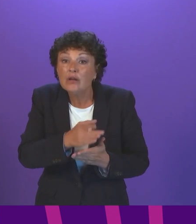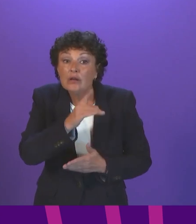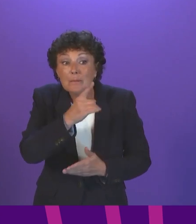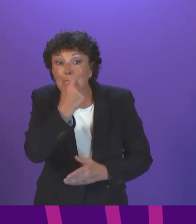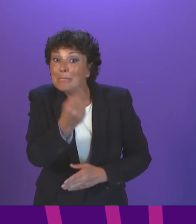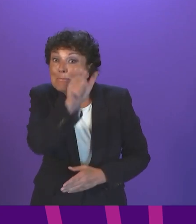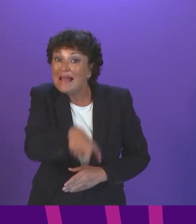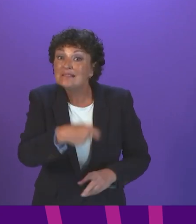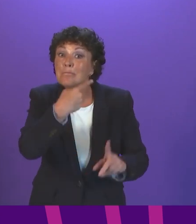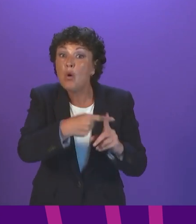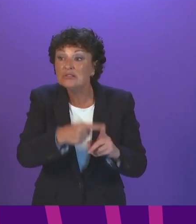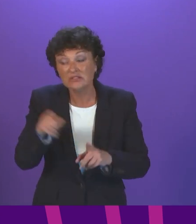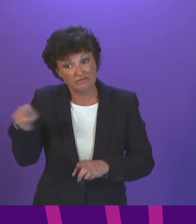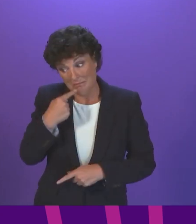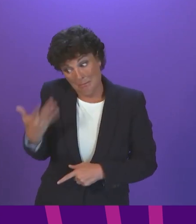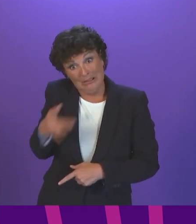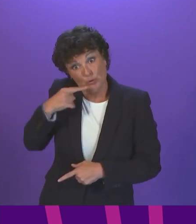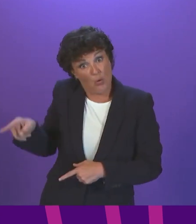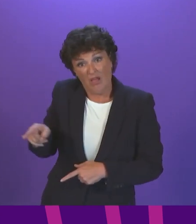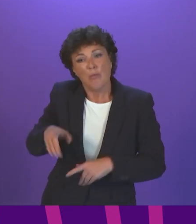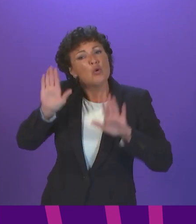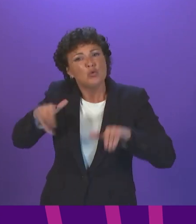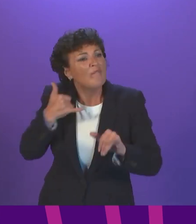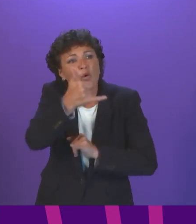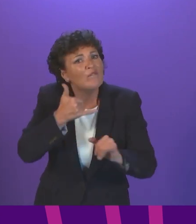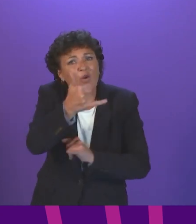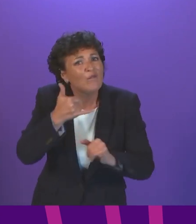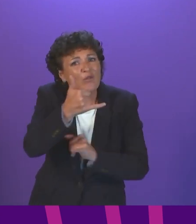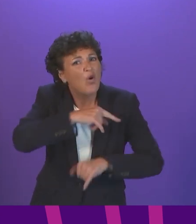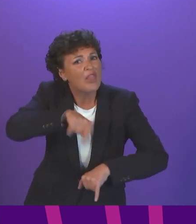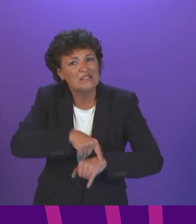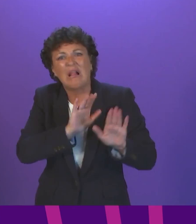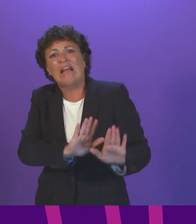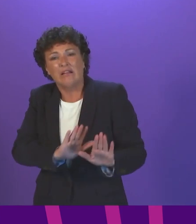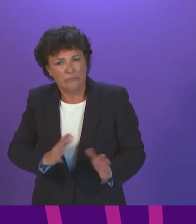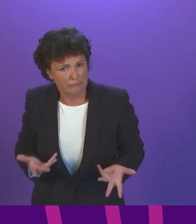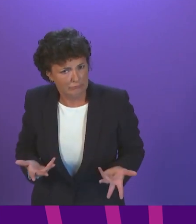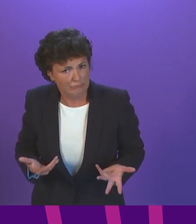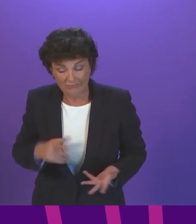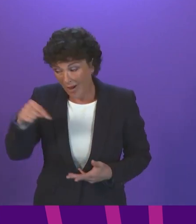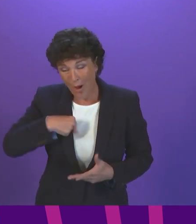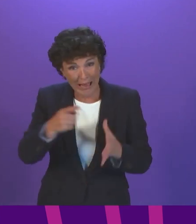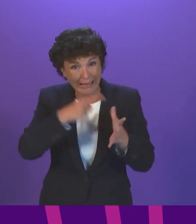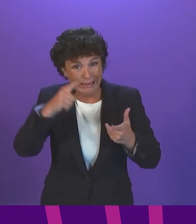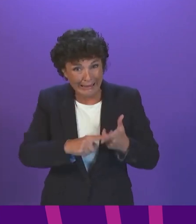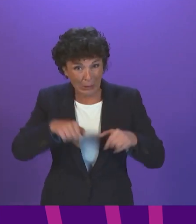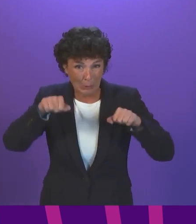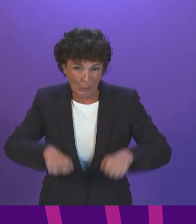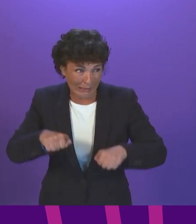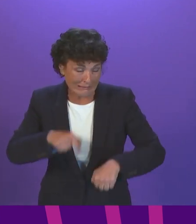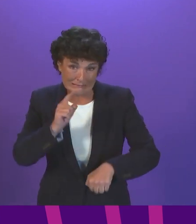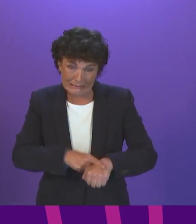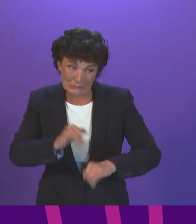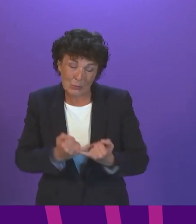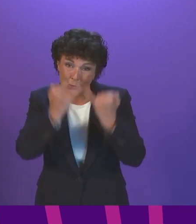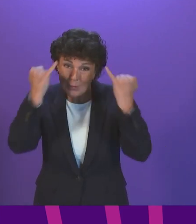Our NHS is struggling to cope as well. This week's A&E waiting times are at the worst